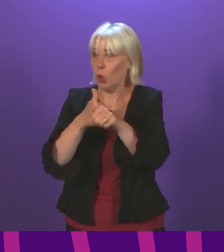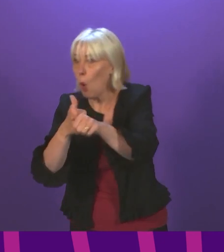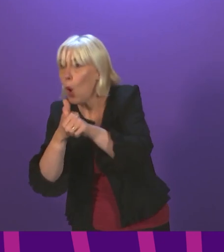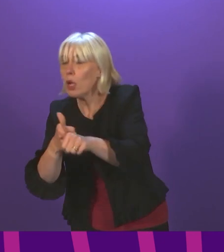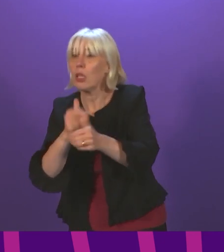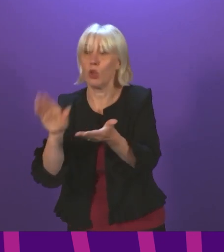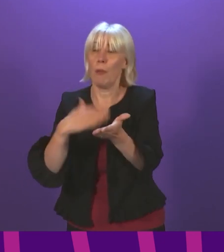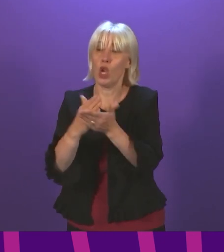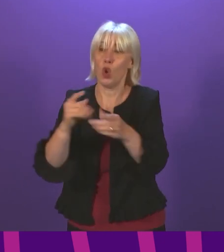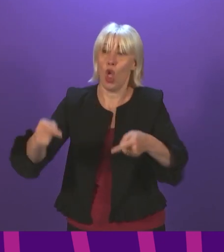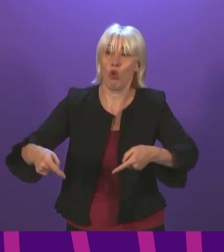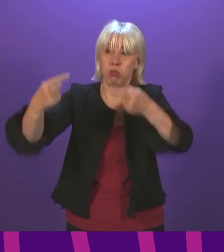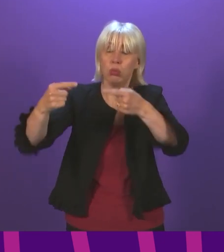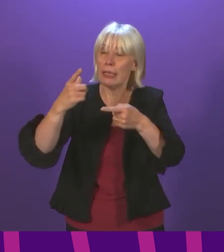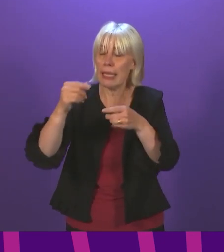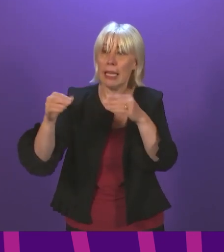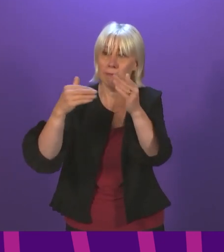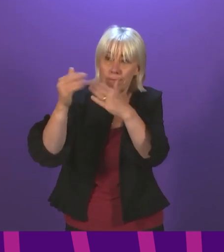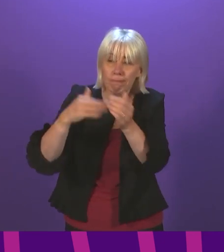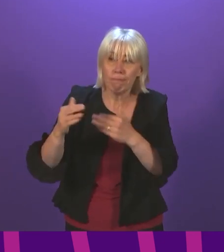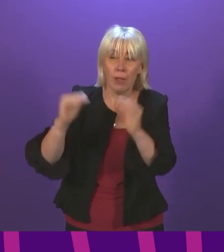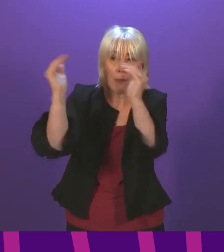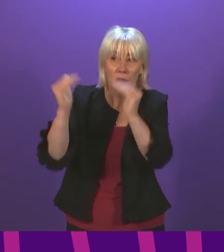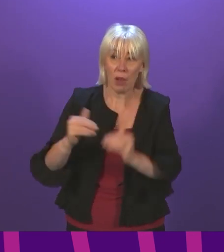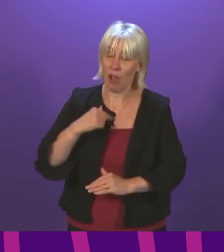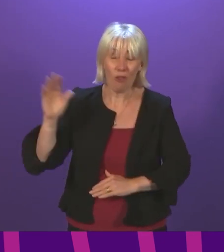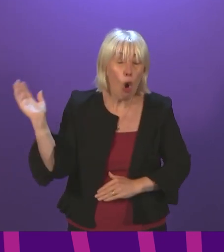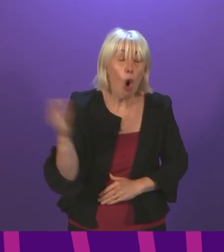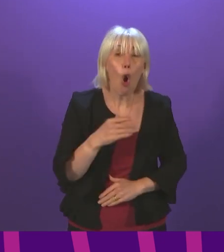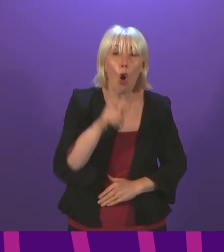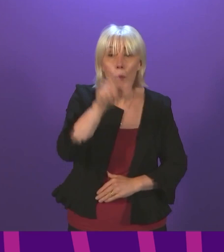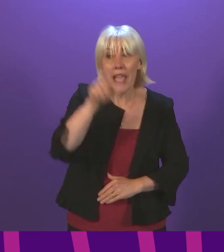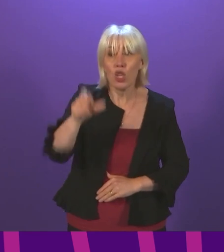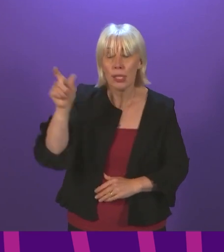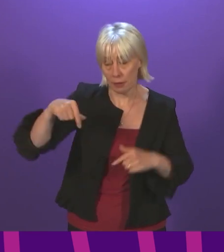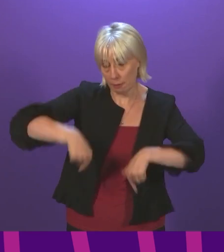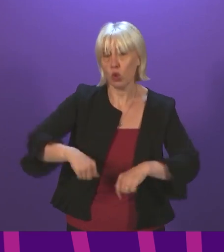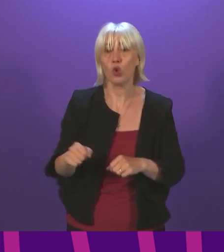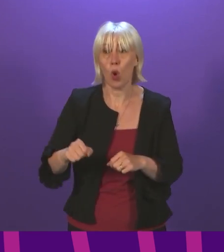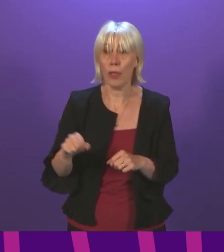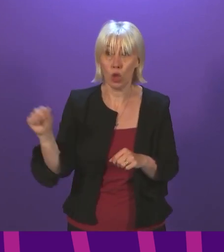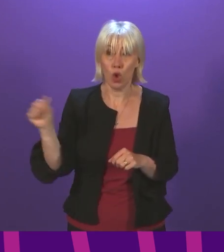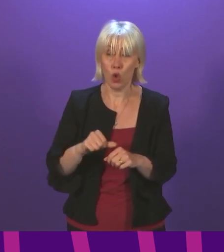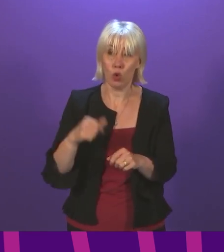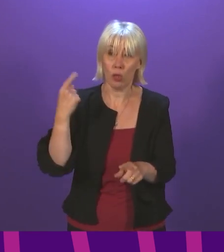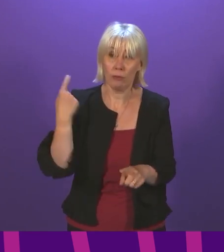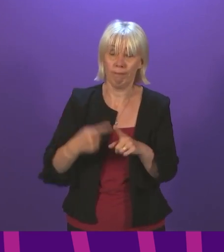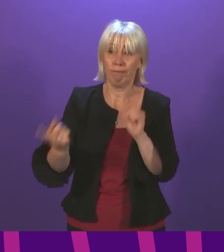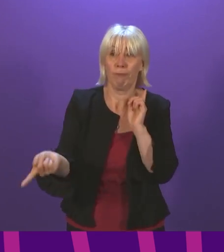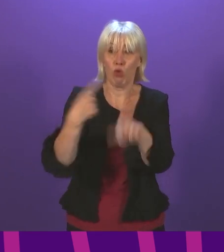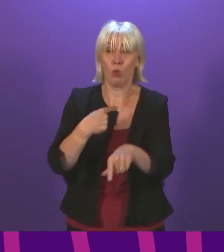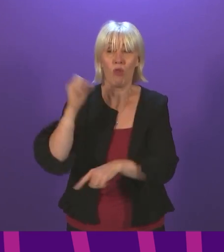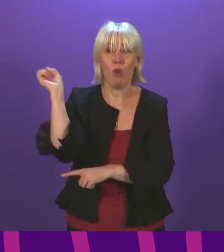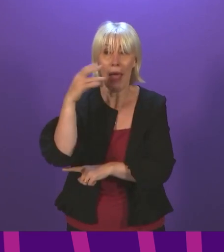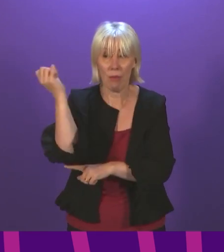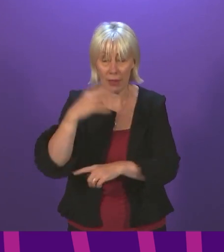sure that they can meet these challenges for the sake of the patients, all patients across Scotland who deserve a timely response from the Ambulance Service.